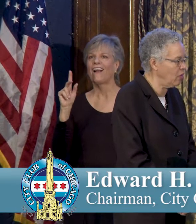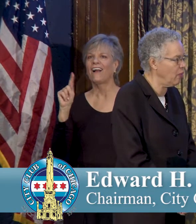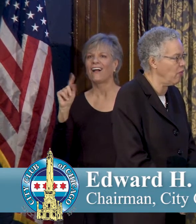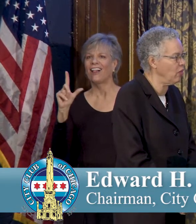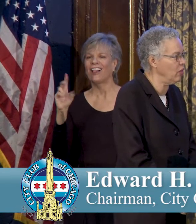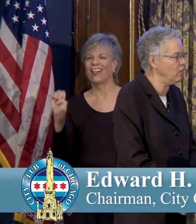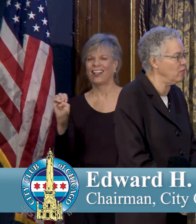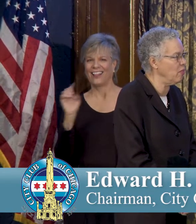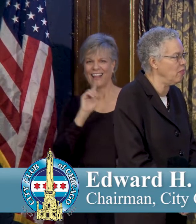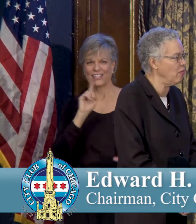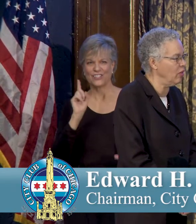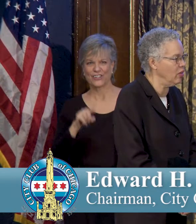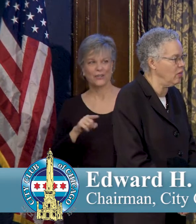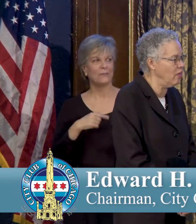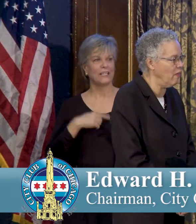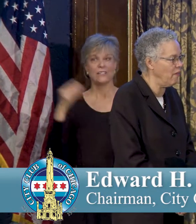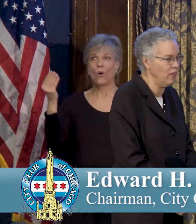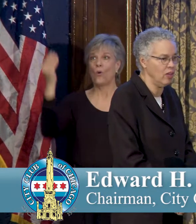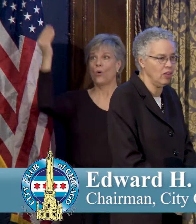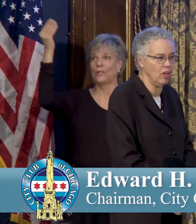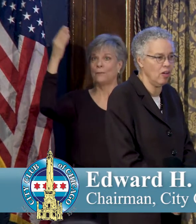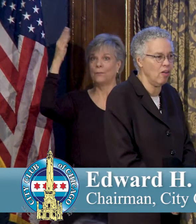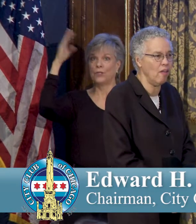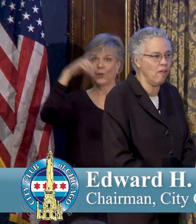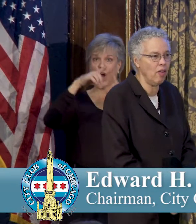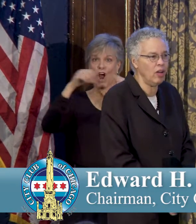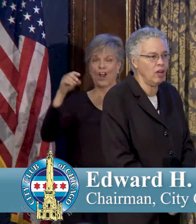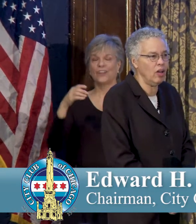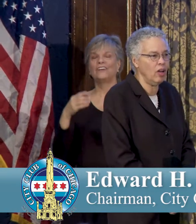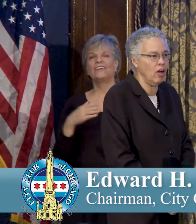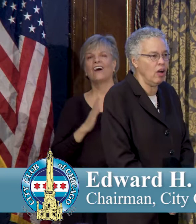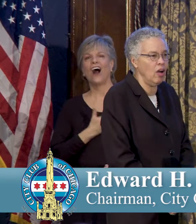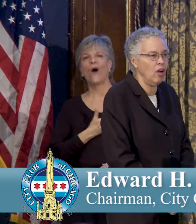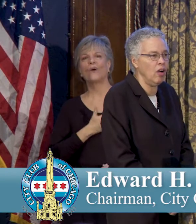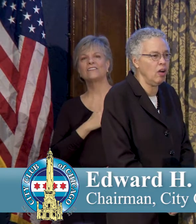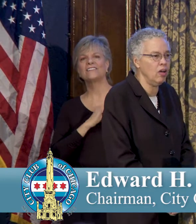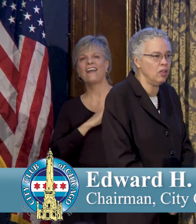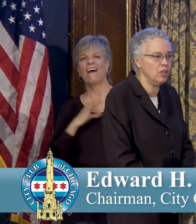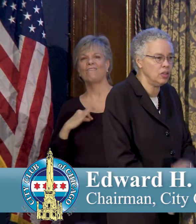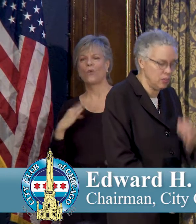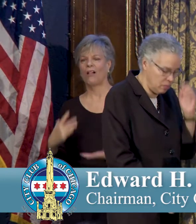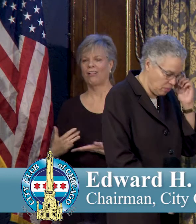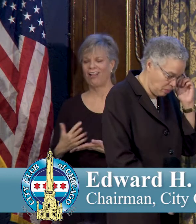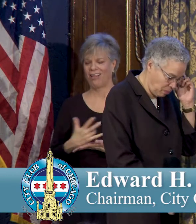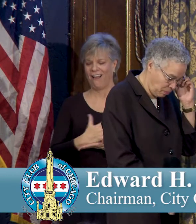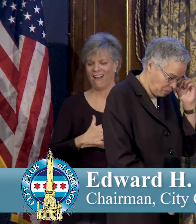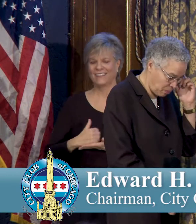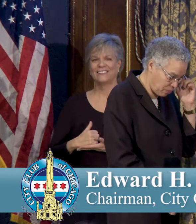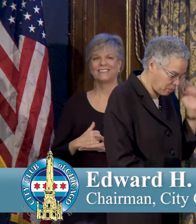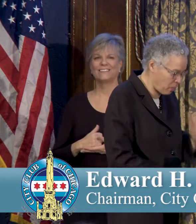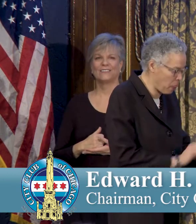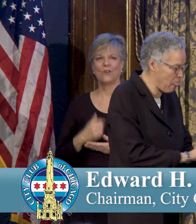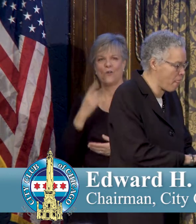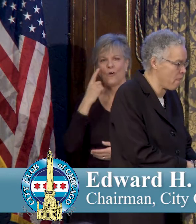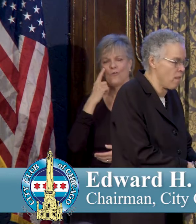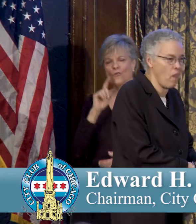you know, just hold up your card. Members of our staff will come around and pick them up.